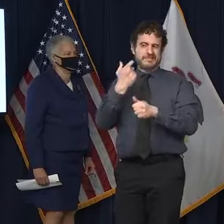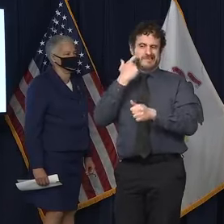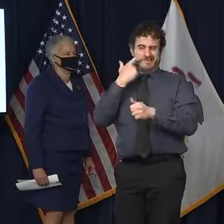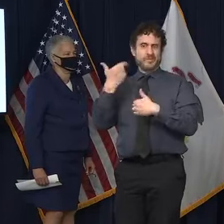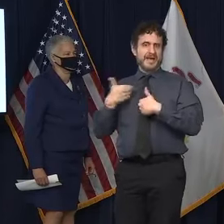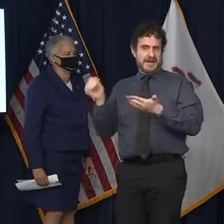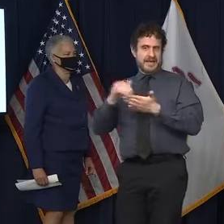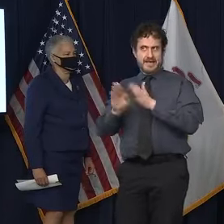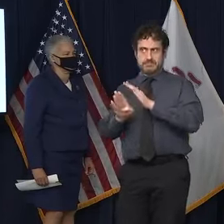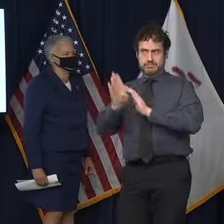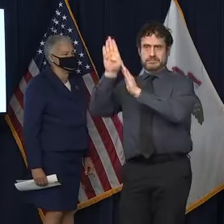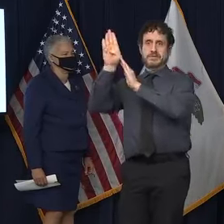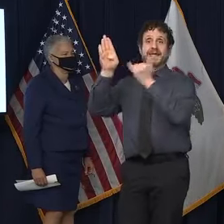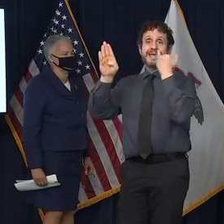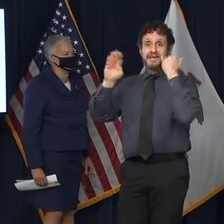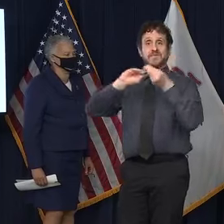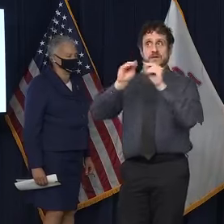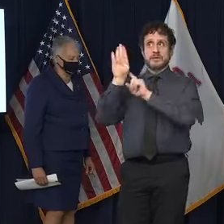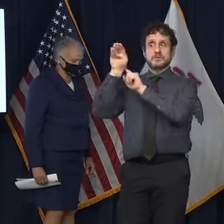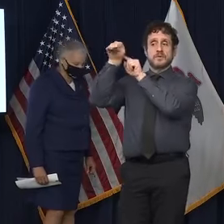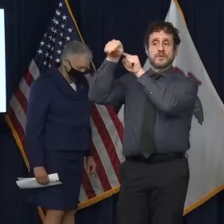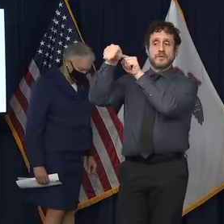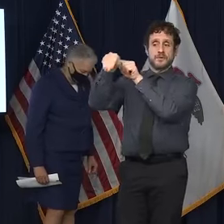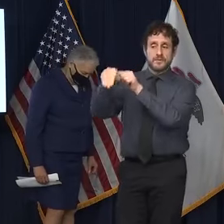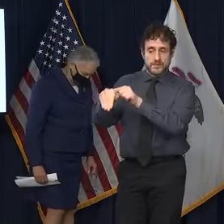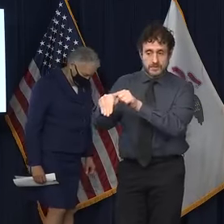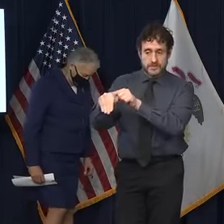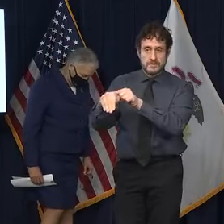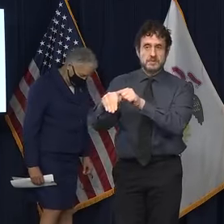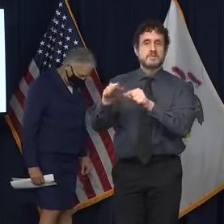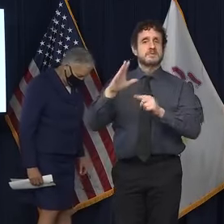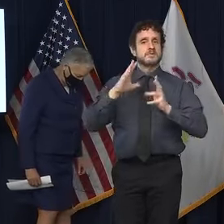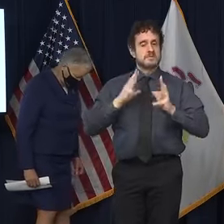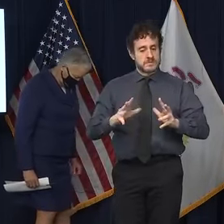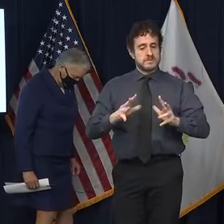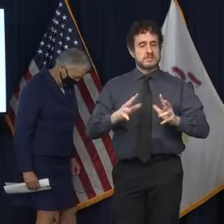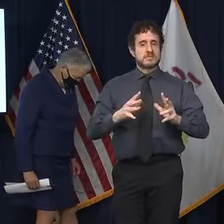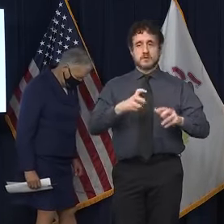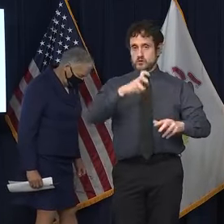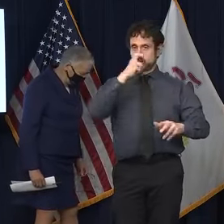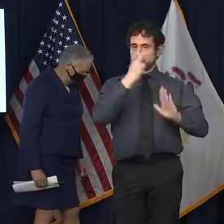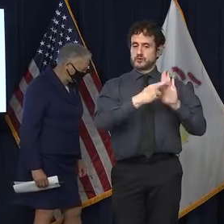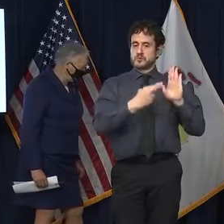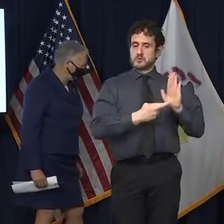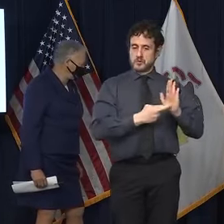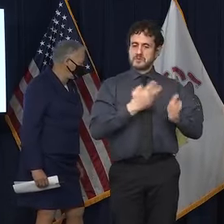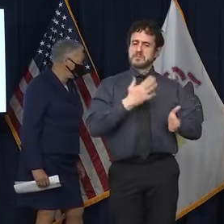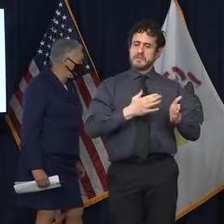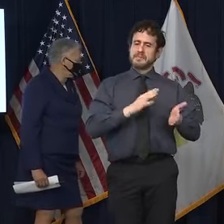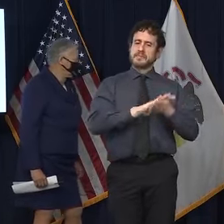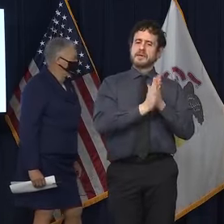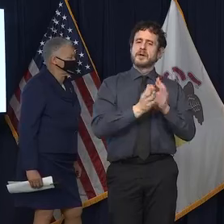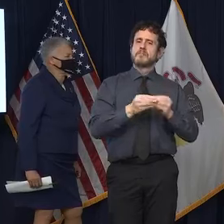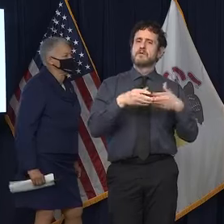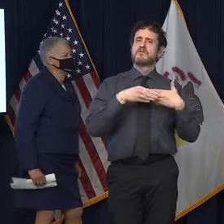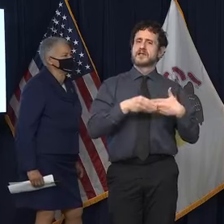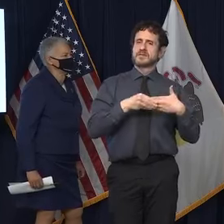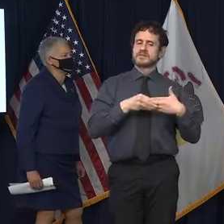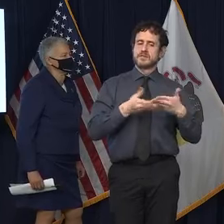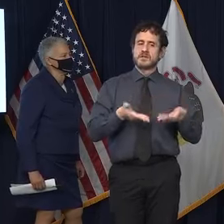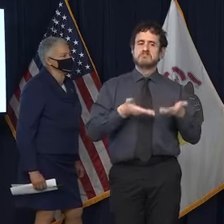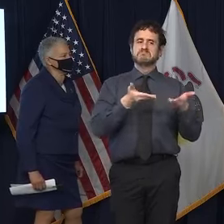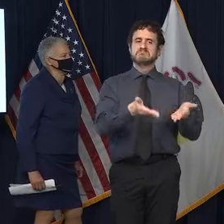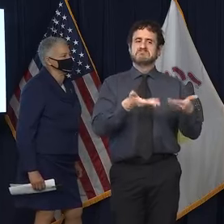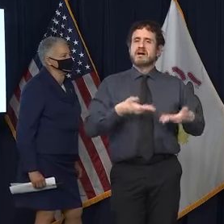occurred in Illinois, that we could pull back to a place where we're allowing some indoor bar and restaurant service.